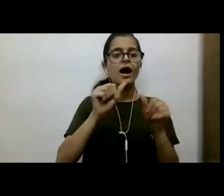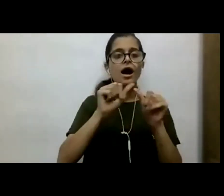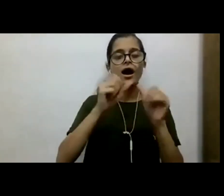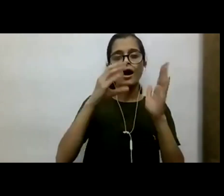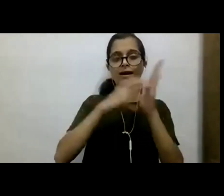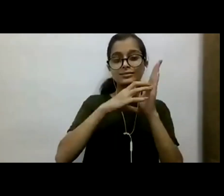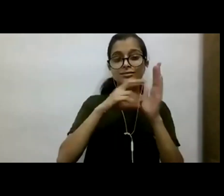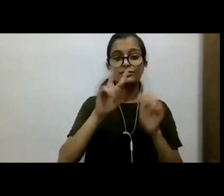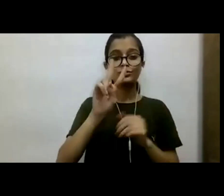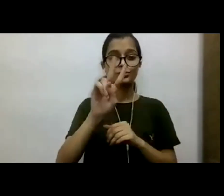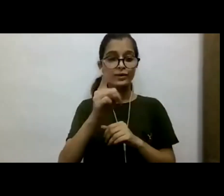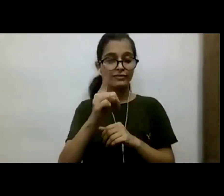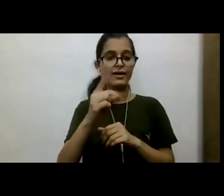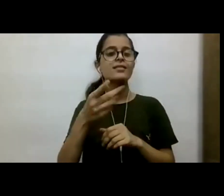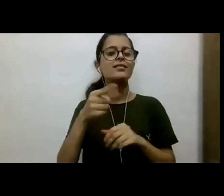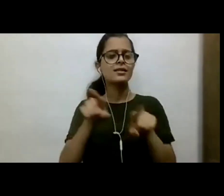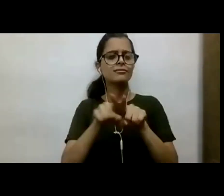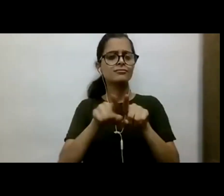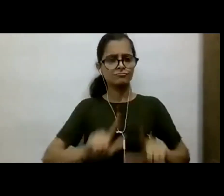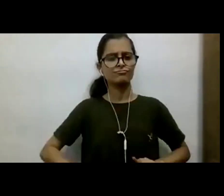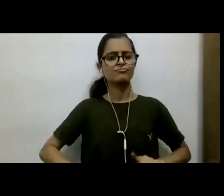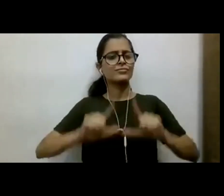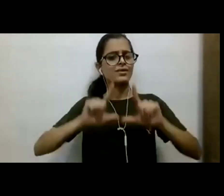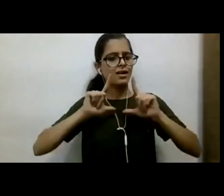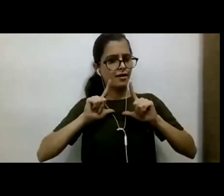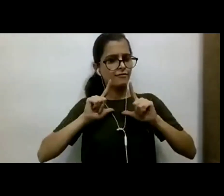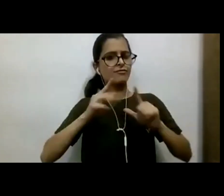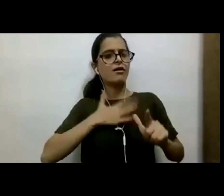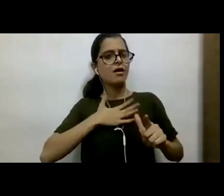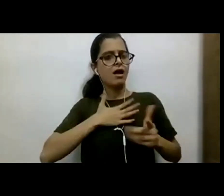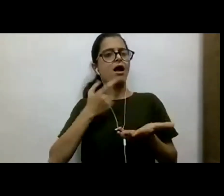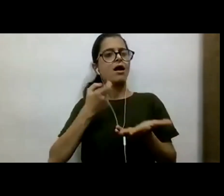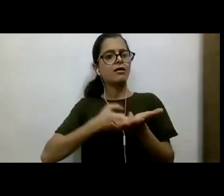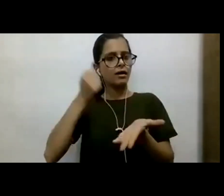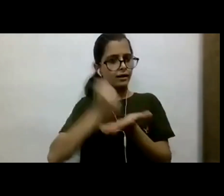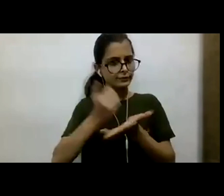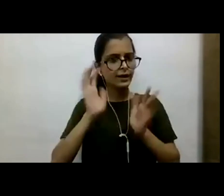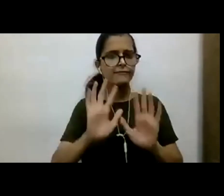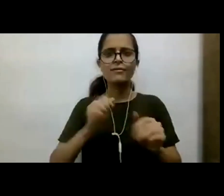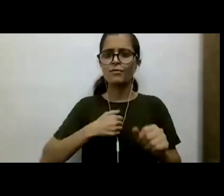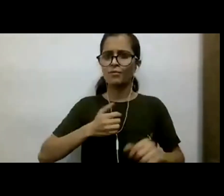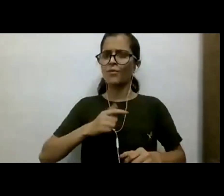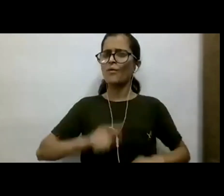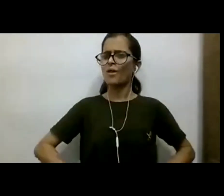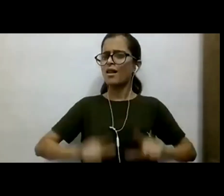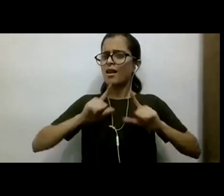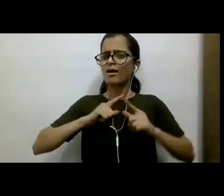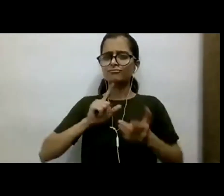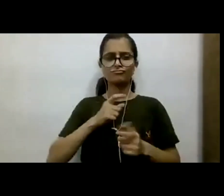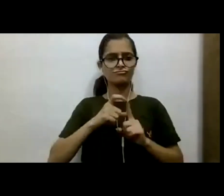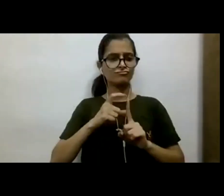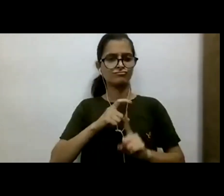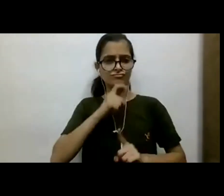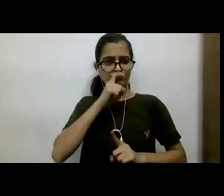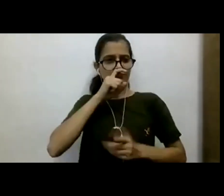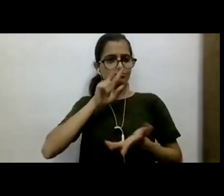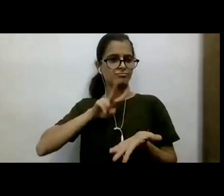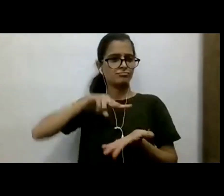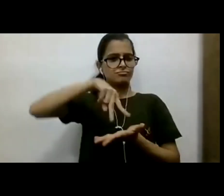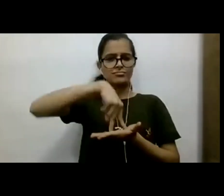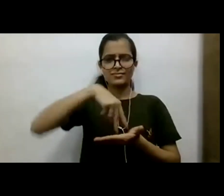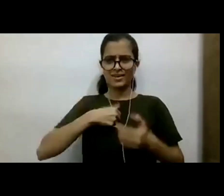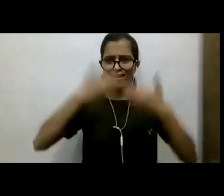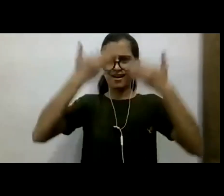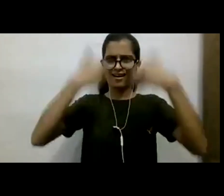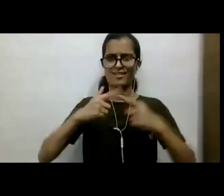which is our right to life, because we cannot live a right, a life of dignity without, you know, having a healthy environment. We cannot